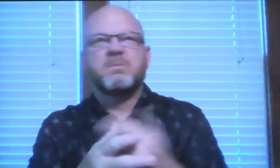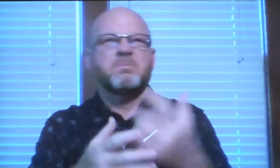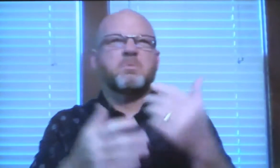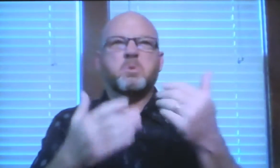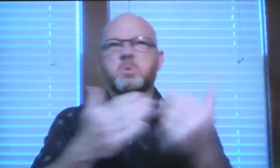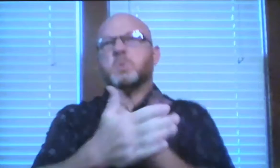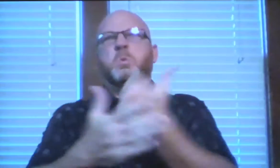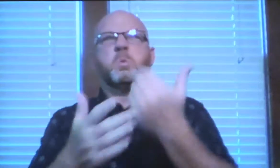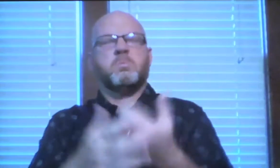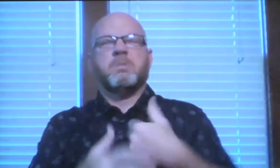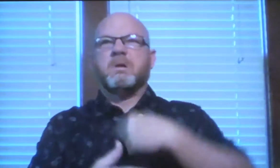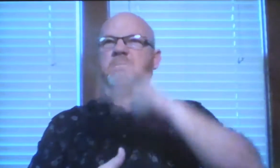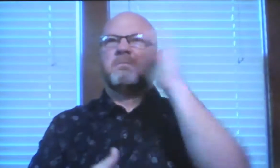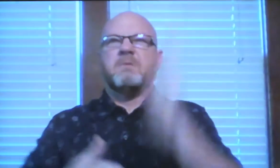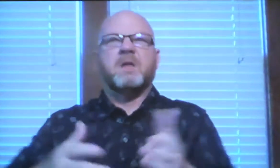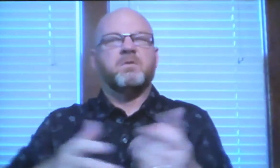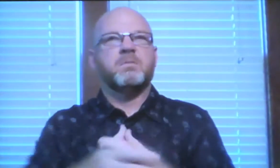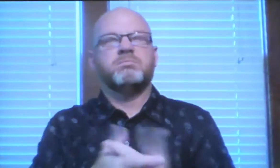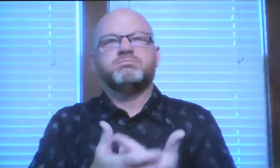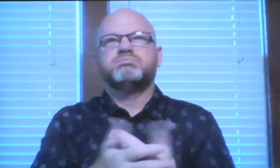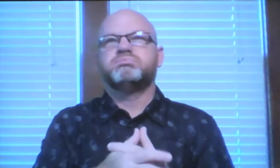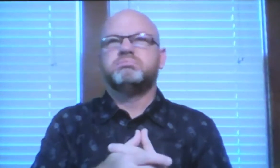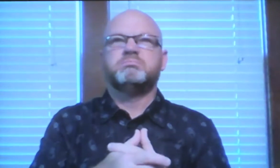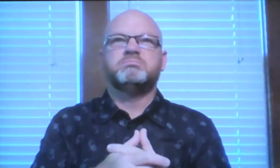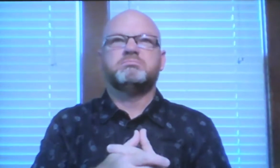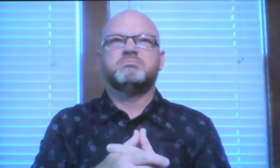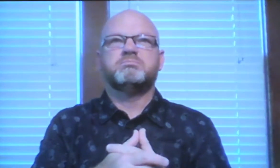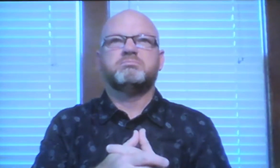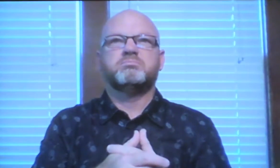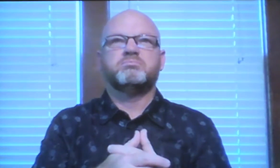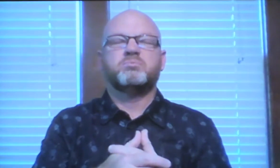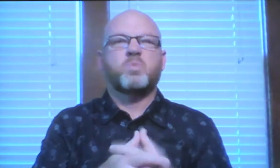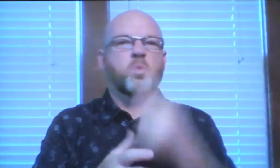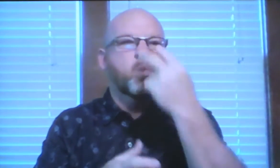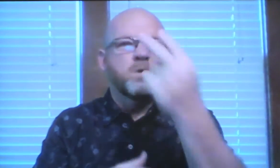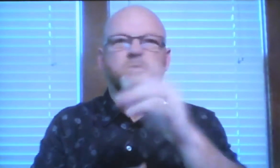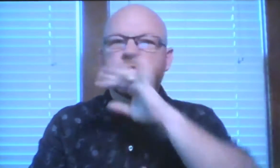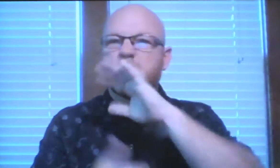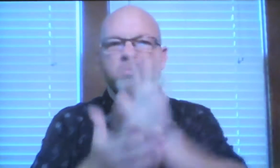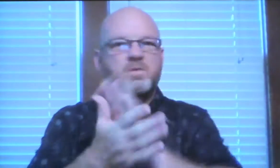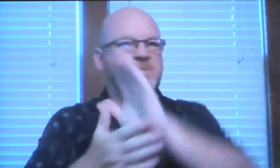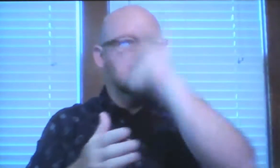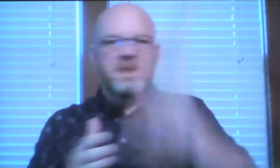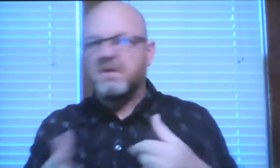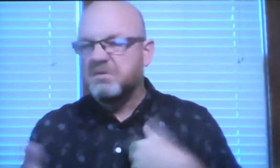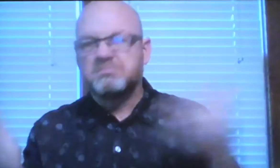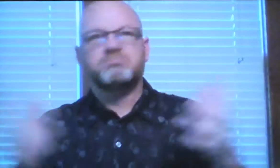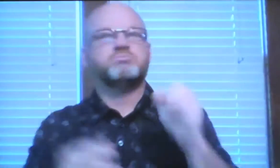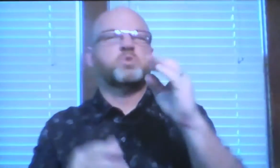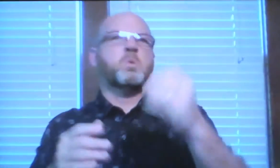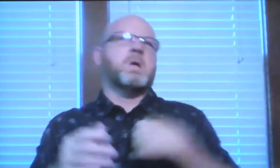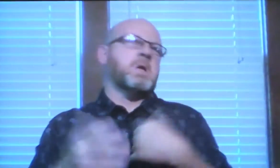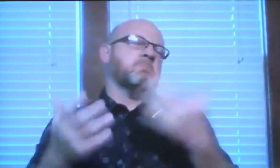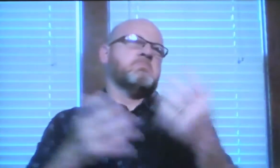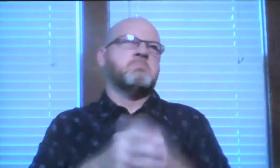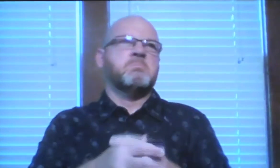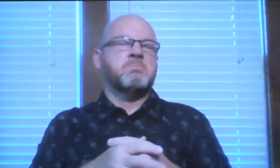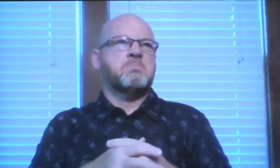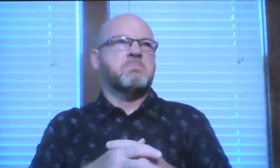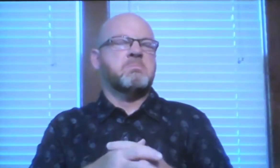Maybe I want to try something brand new I've never done before. Maybe I want to watch some type of a dirty